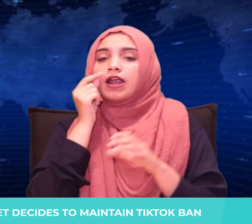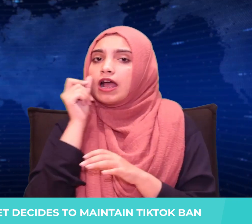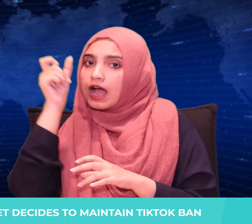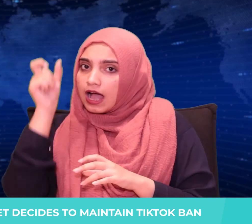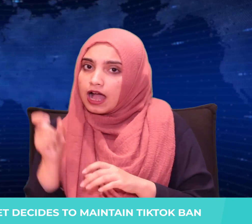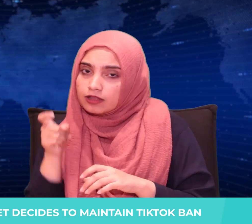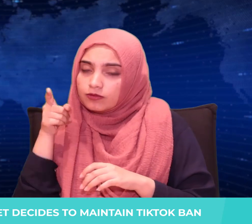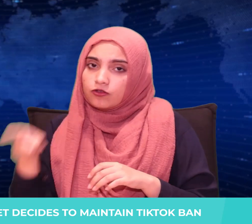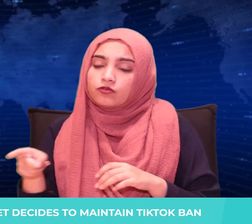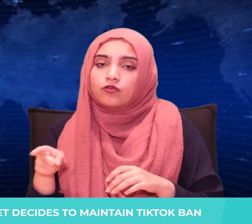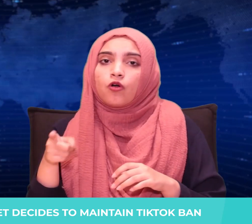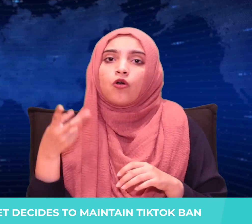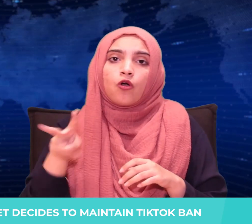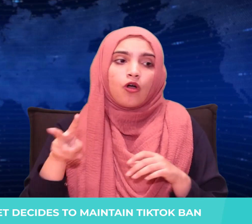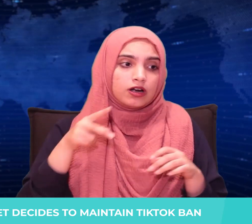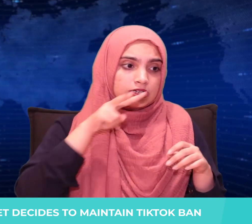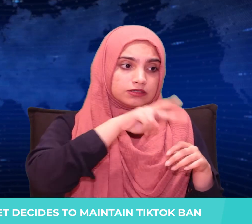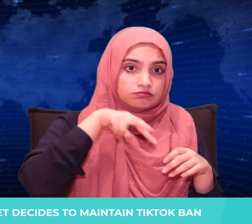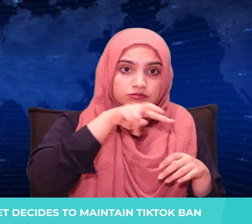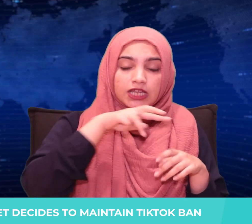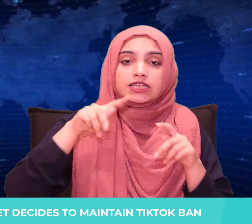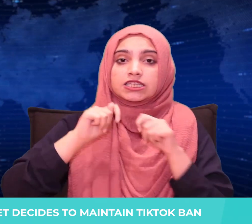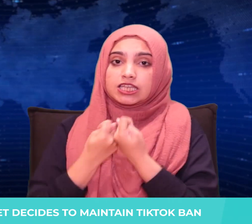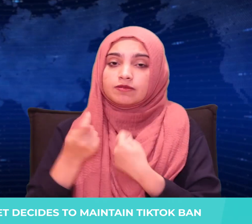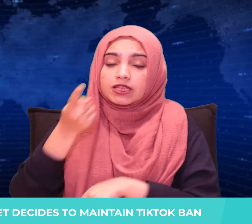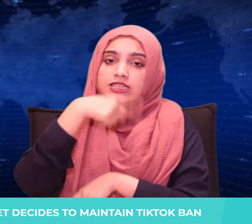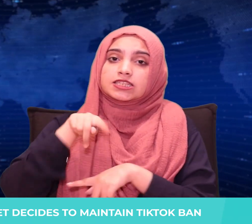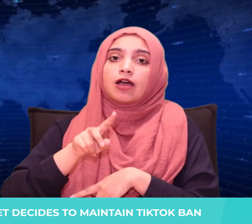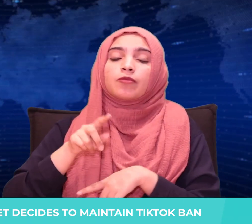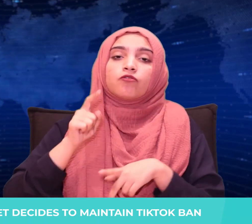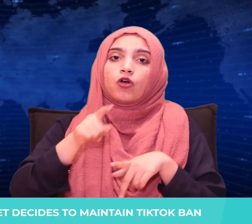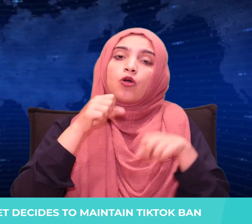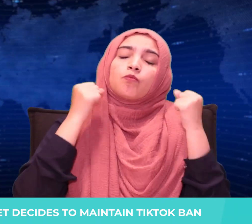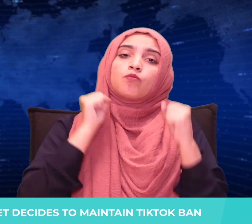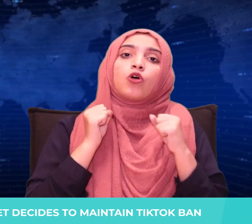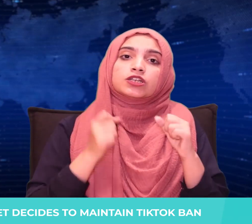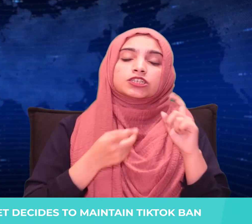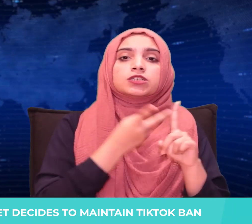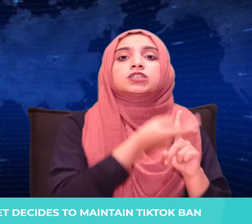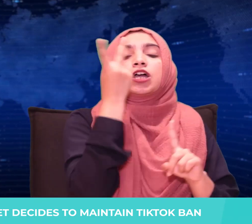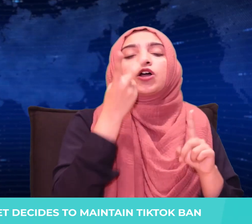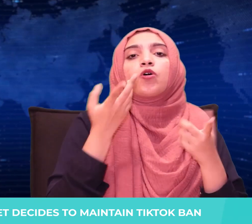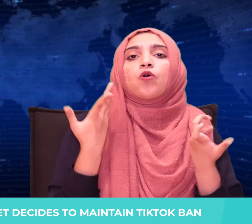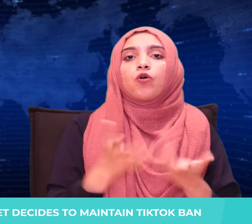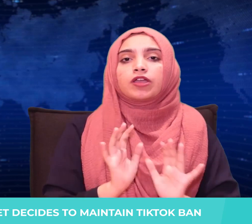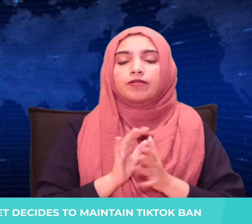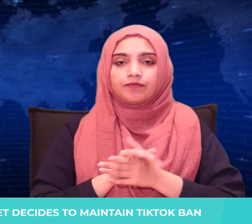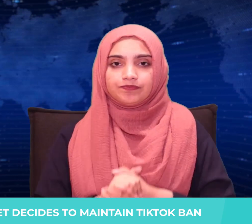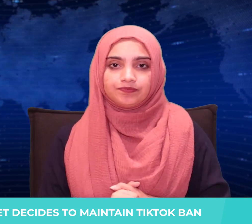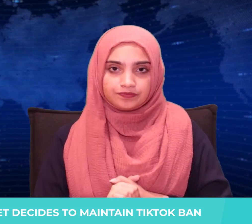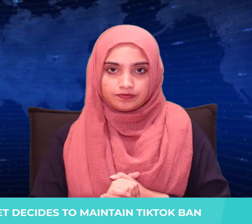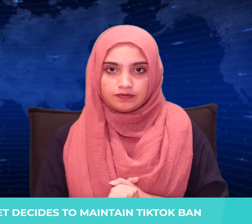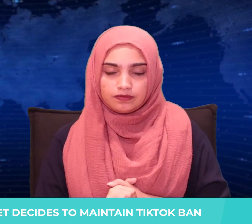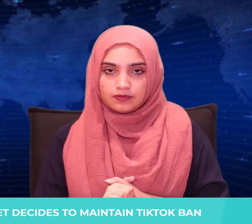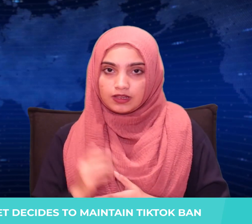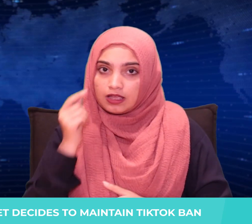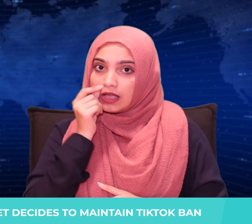unlock mobile phones for him. As a countermeasure, Fahad hired an experienced software developer